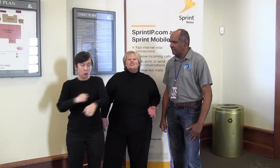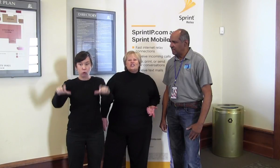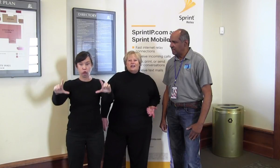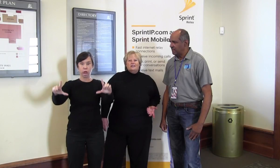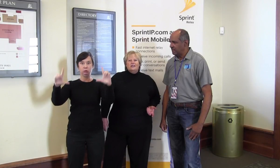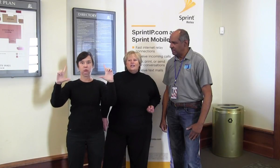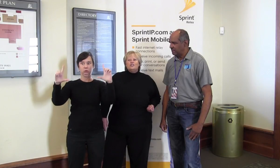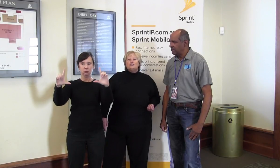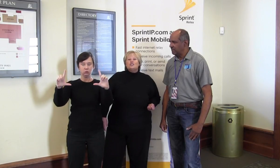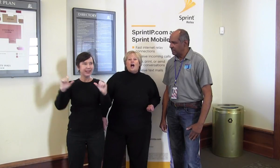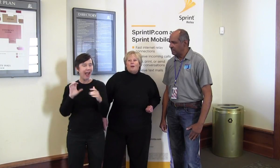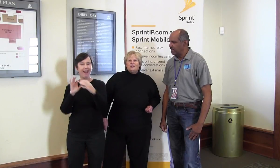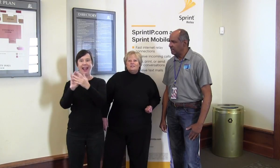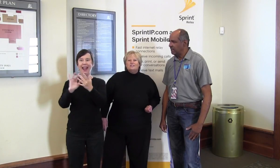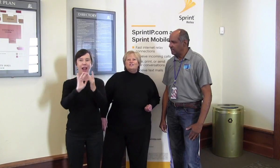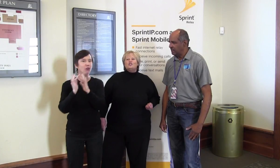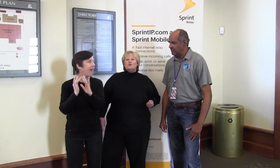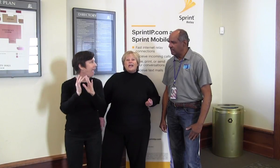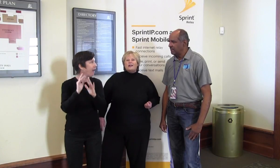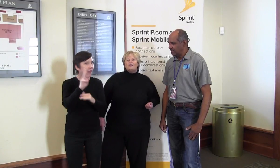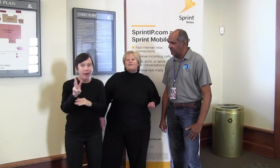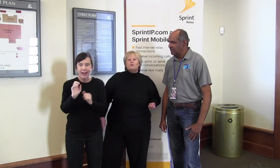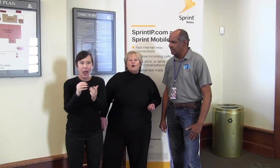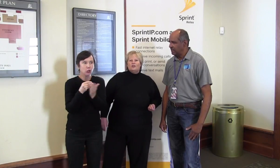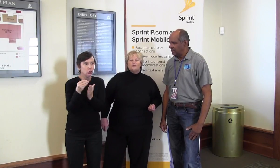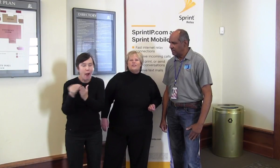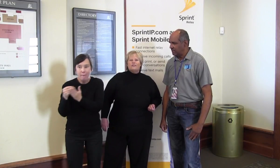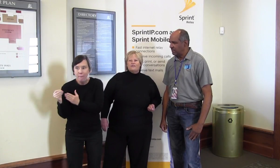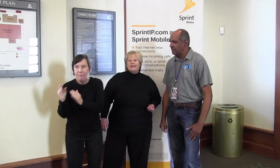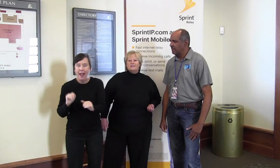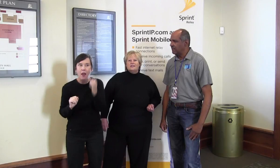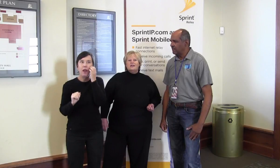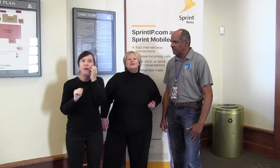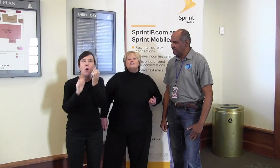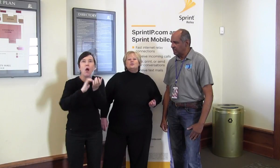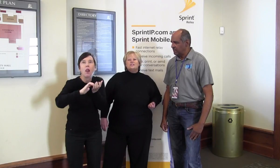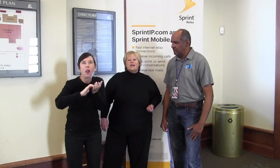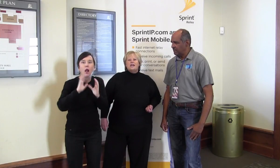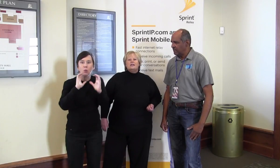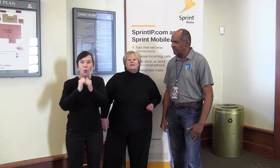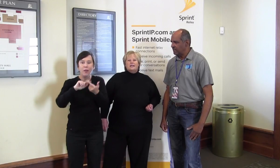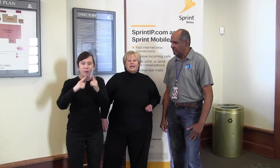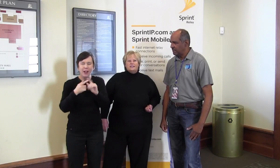internet, to shop, to get on phone calls with their friends, to stay connected.